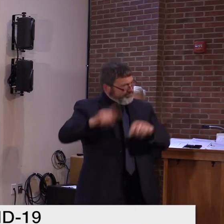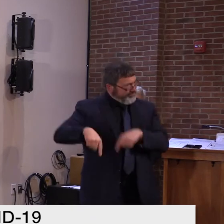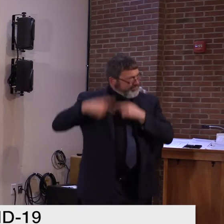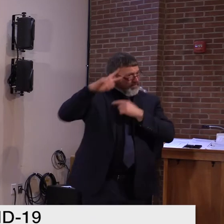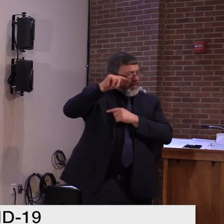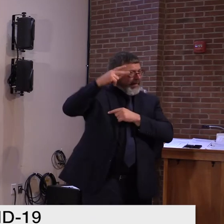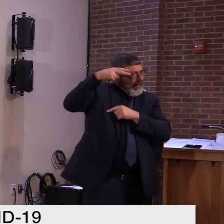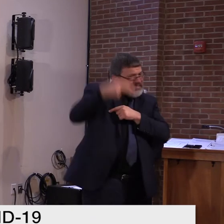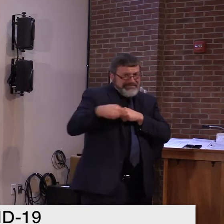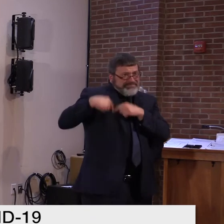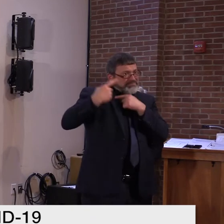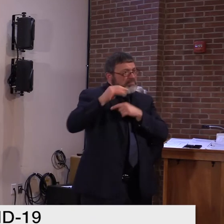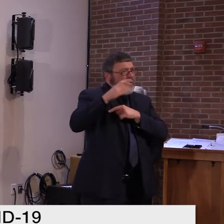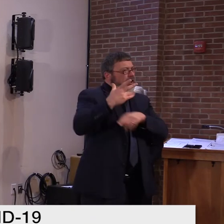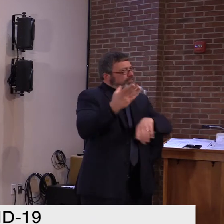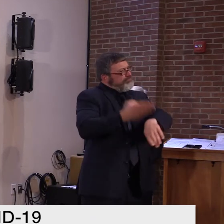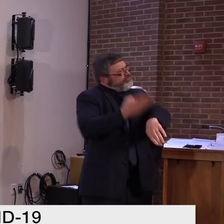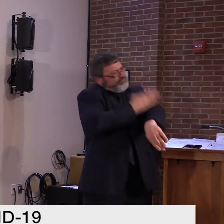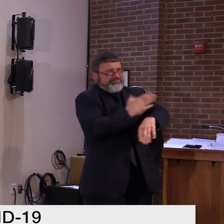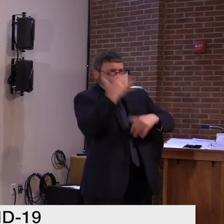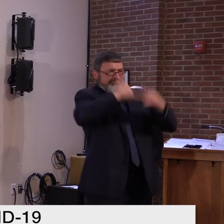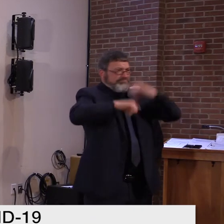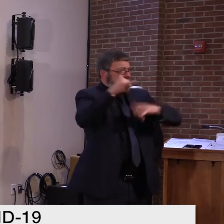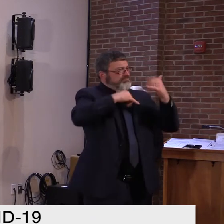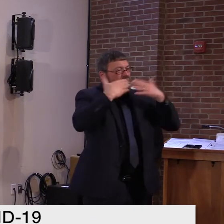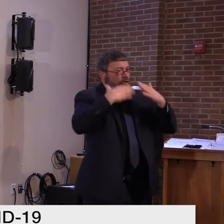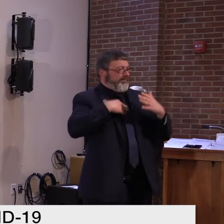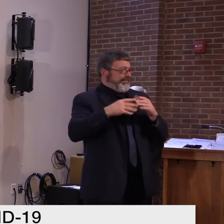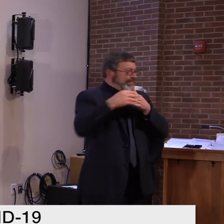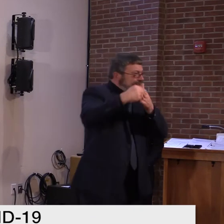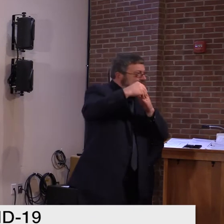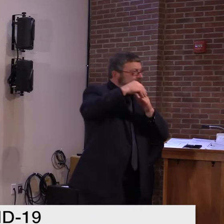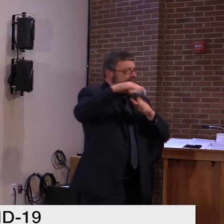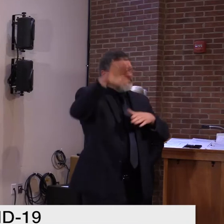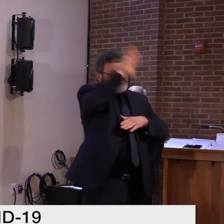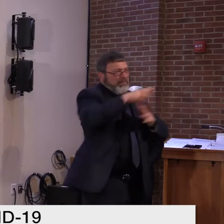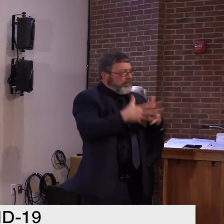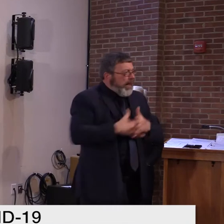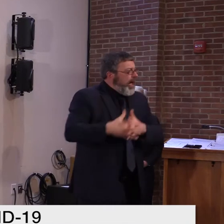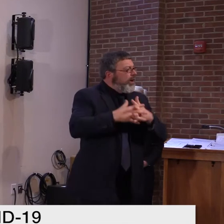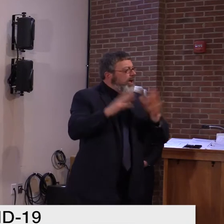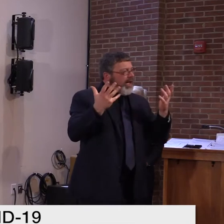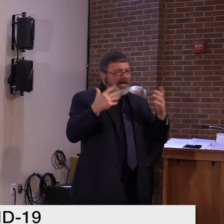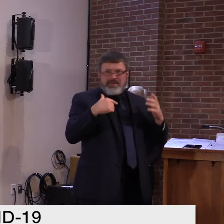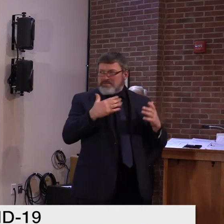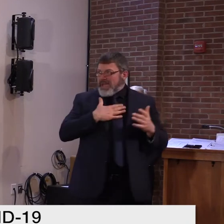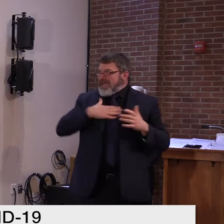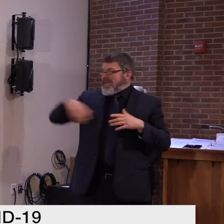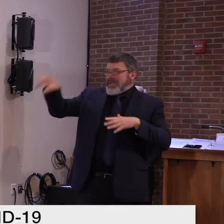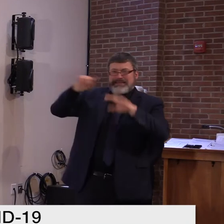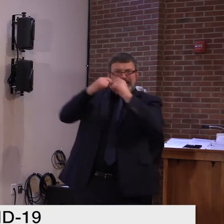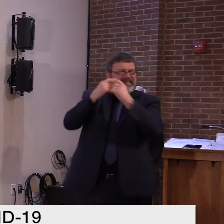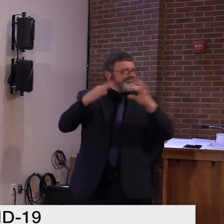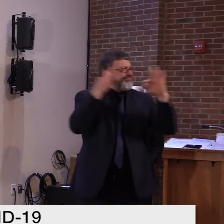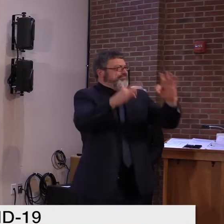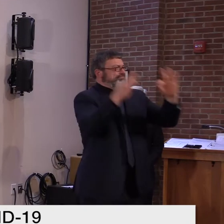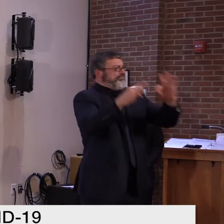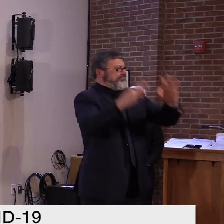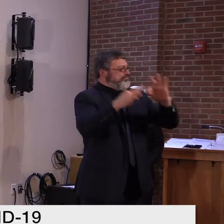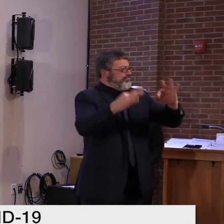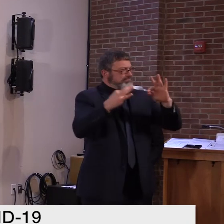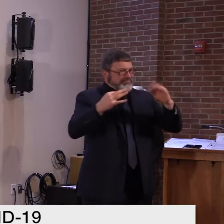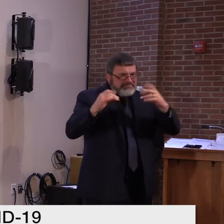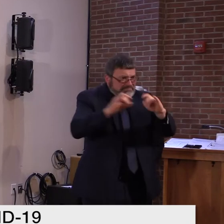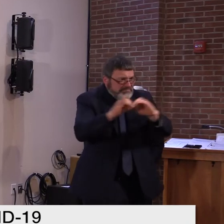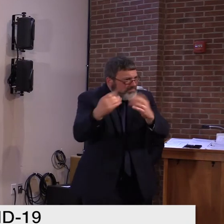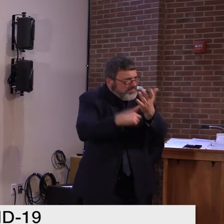we continue to to rely on our team, you know, across the state government and our team